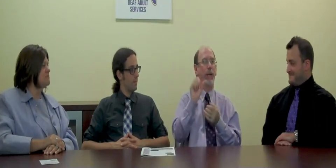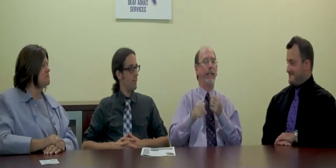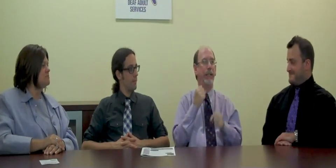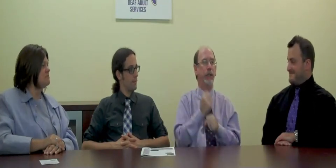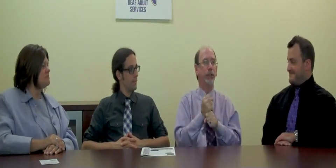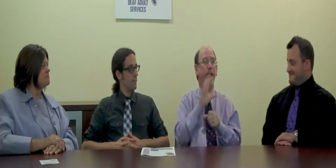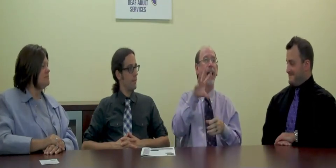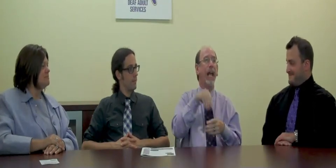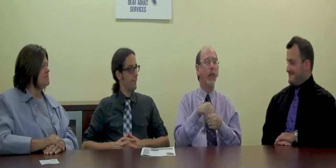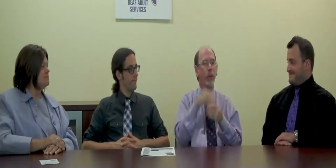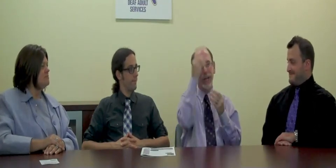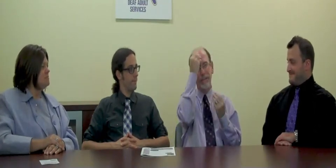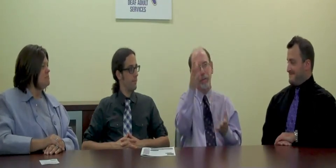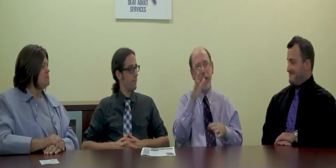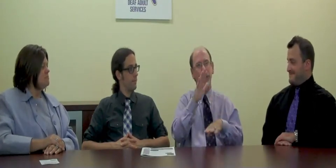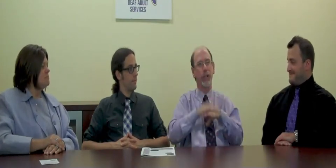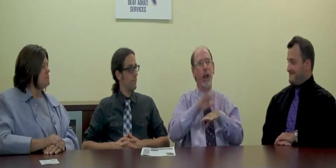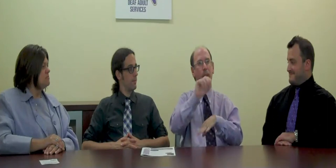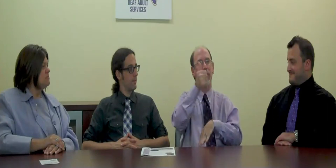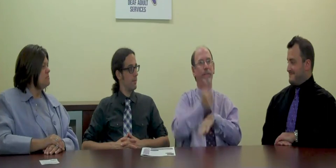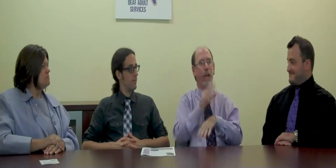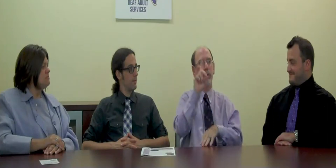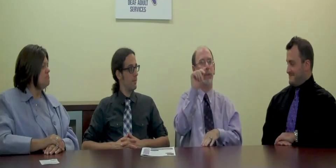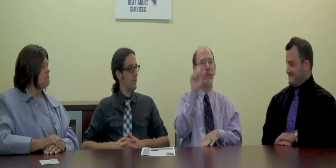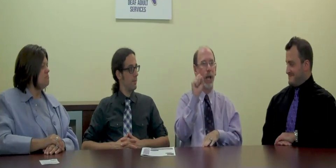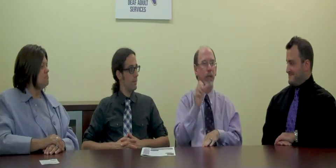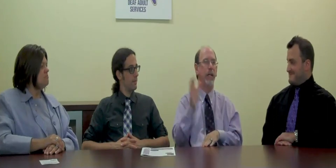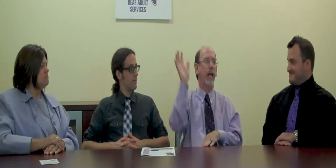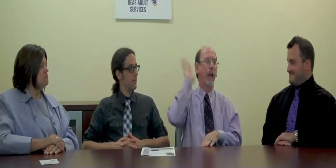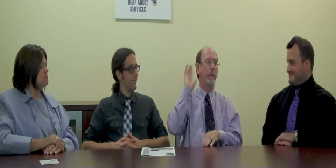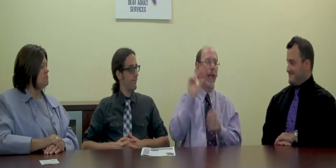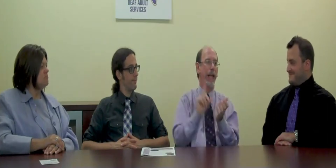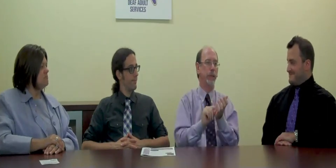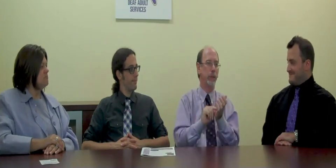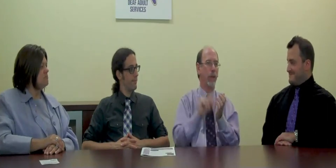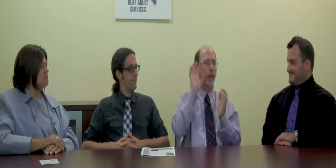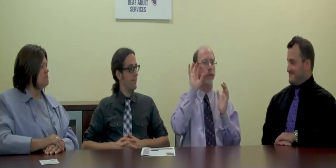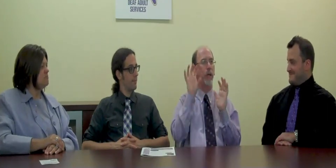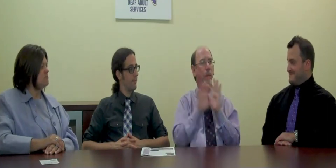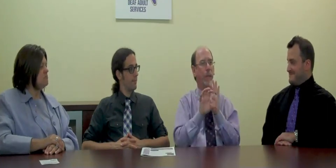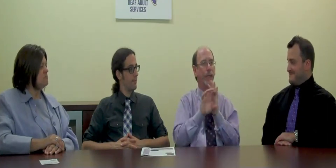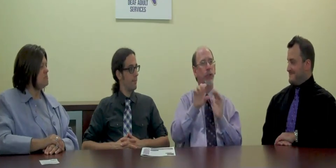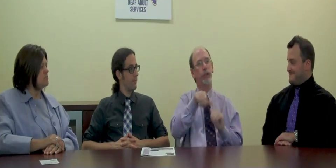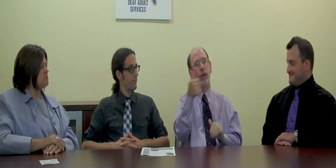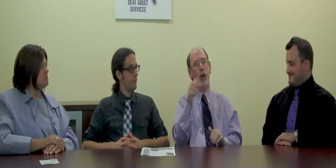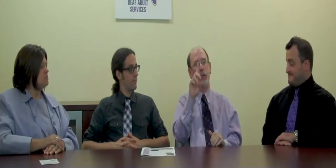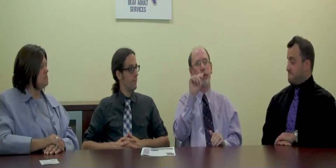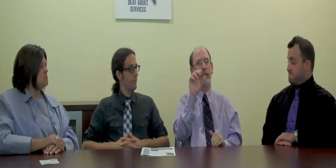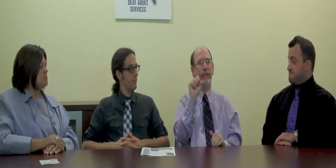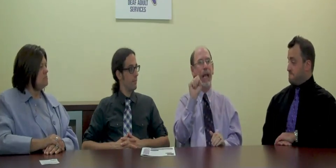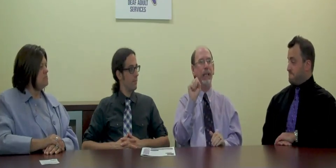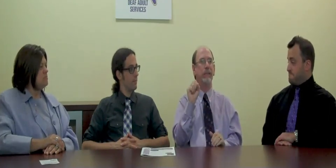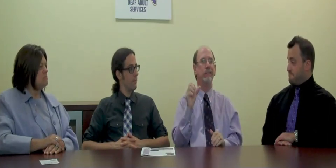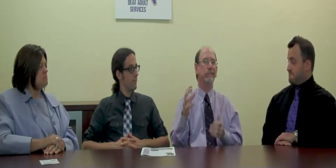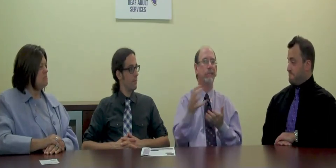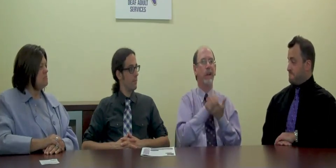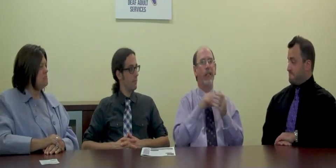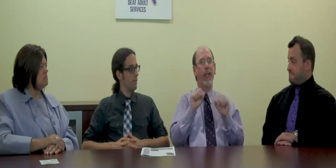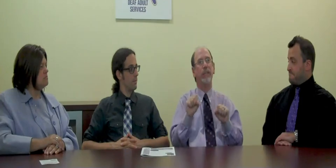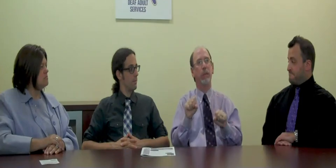from the past 20 years, including information on the founders of DOS, past newsletters, pictures, and other DOS